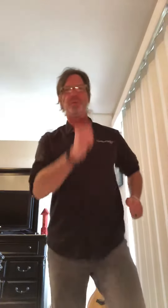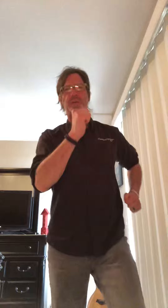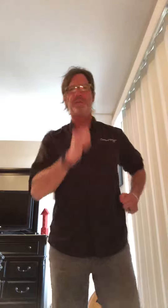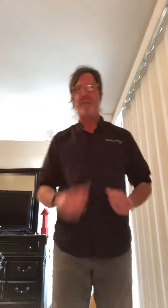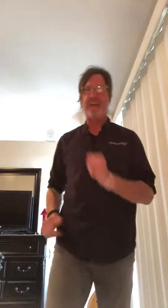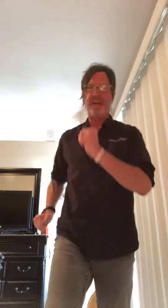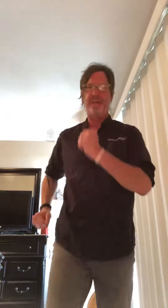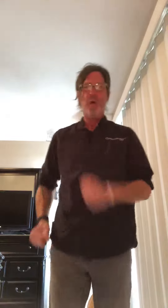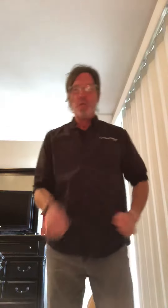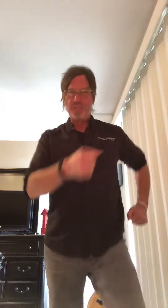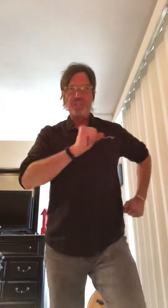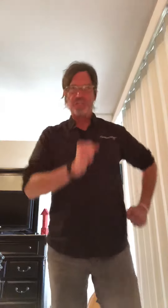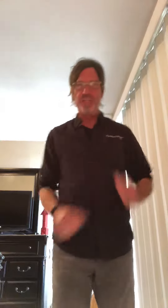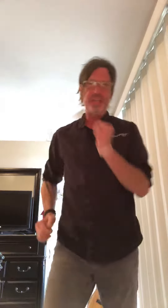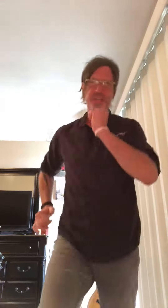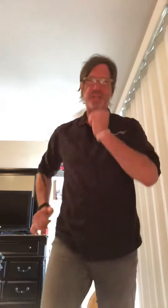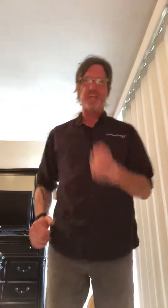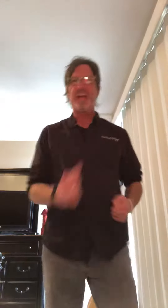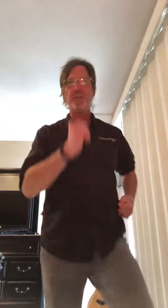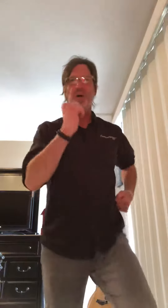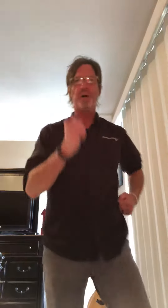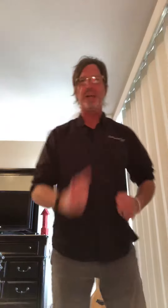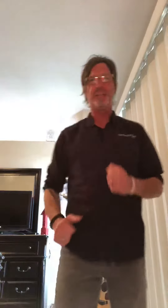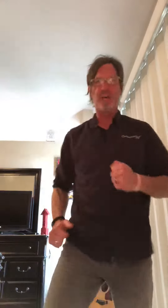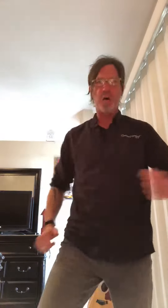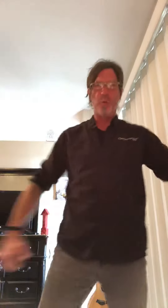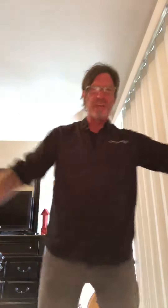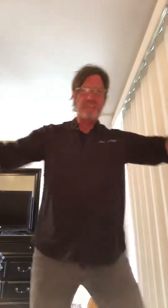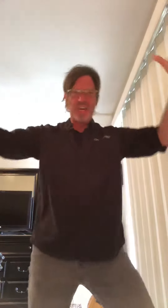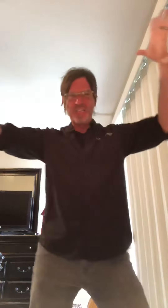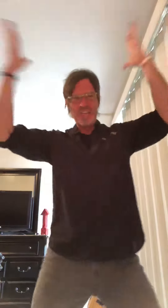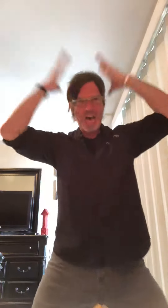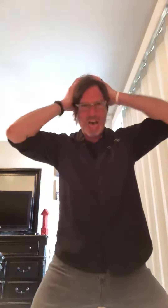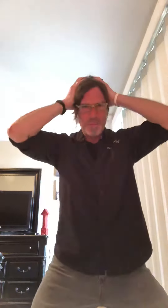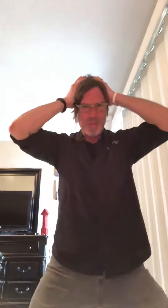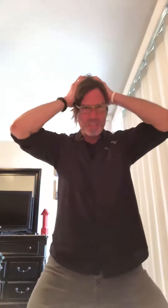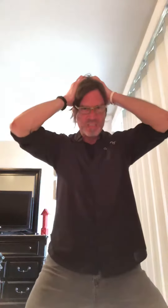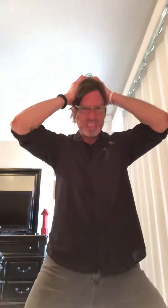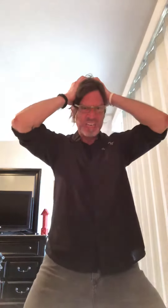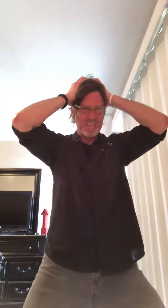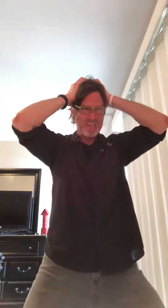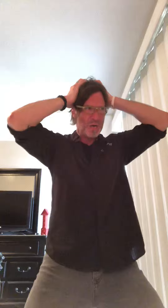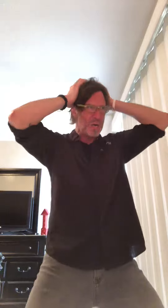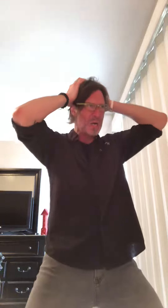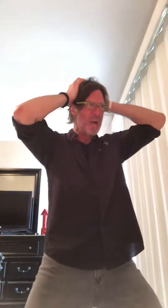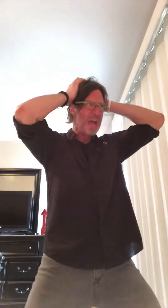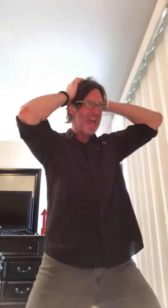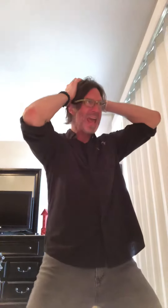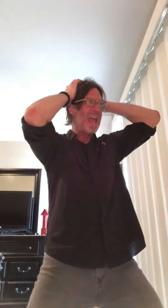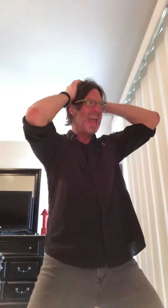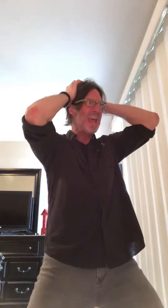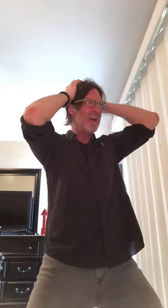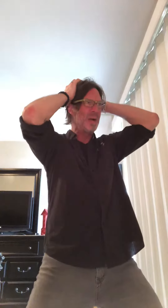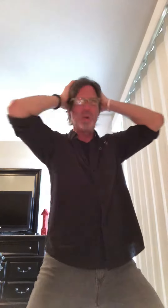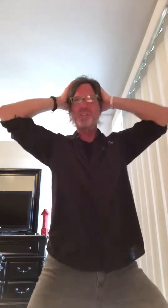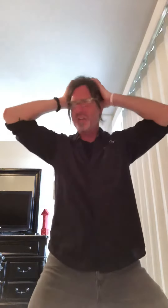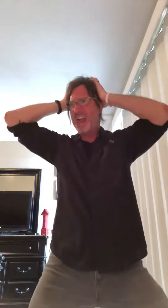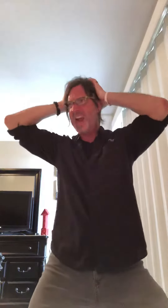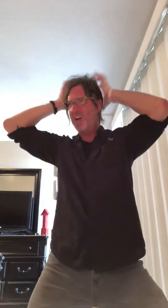the fair to see the senorita with the diamonds in her hair. Where's your hair?